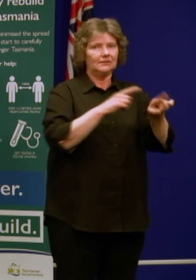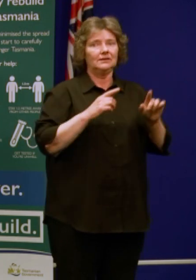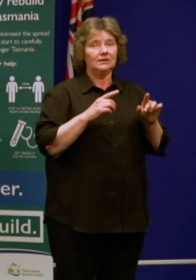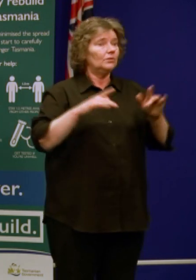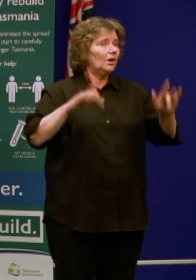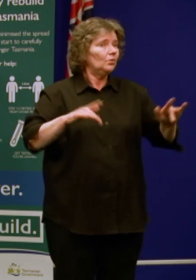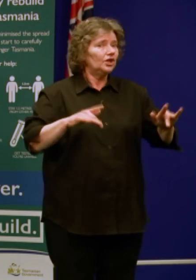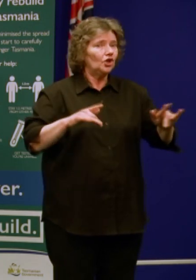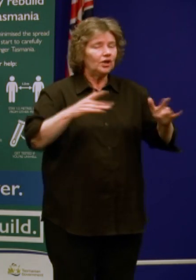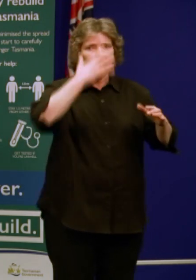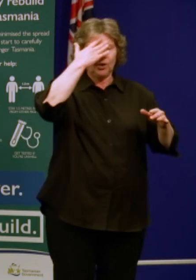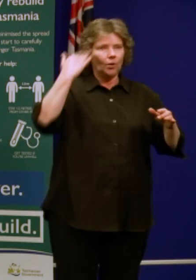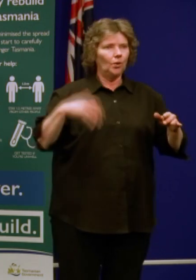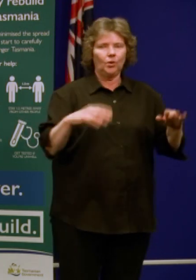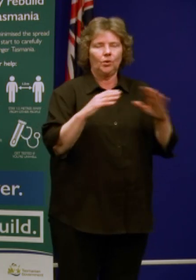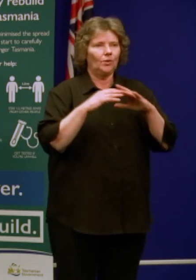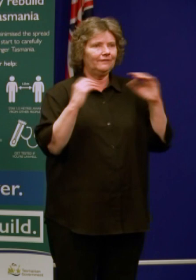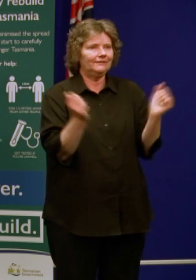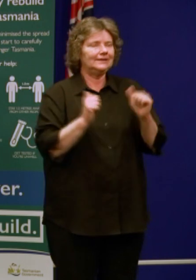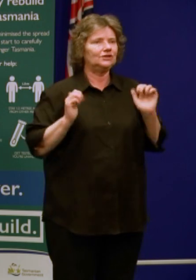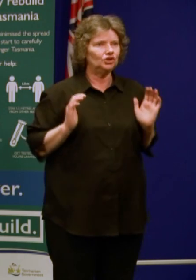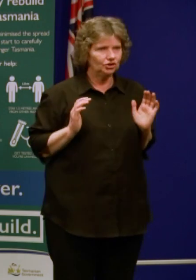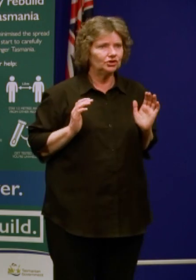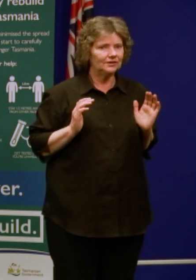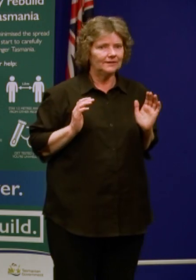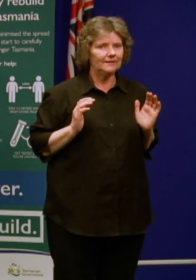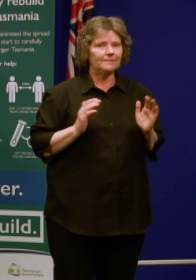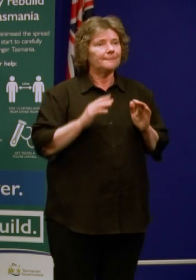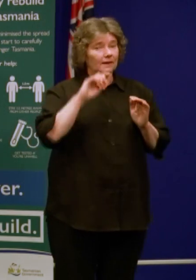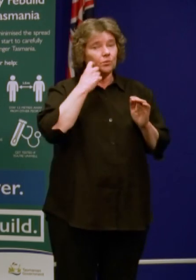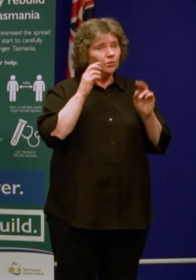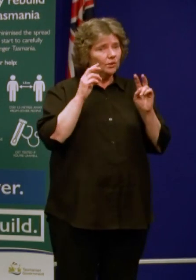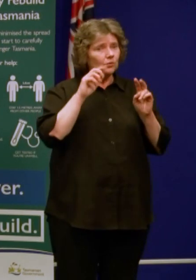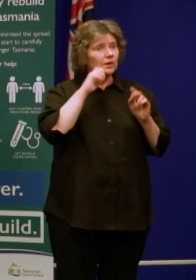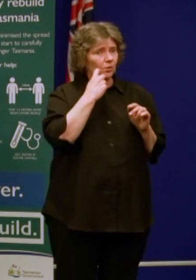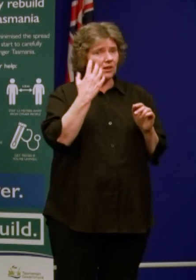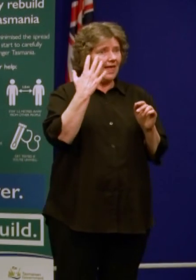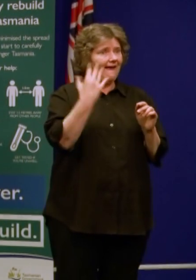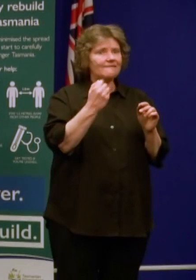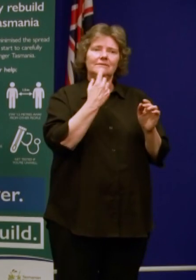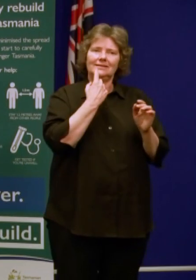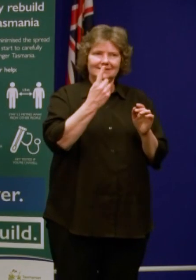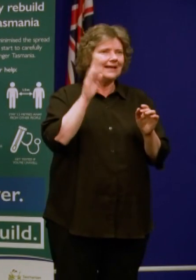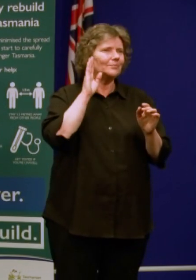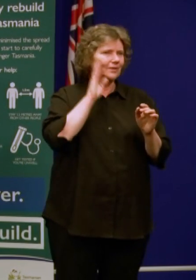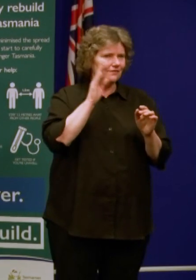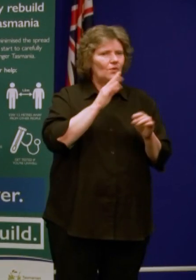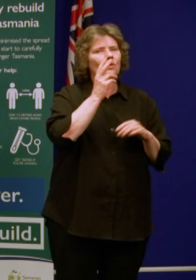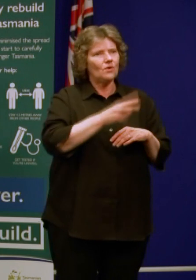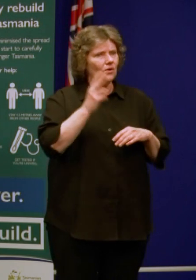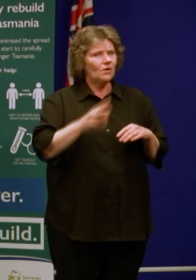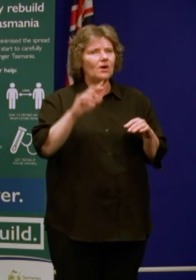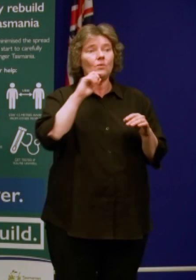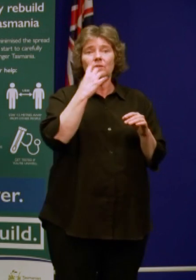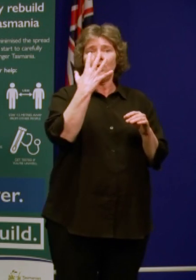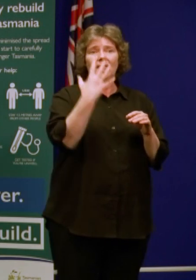in my opening remarks as well is that we will see as we have said on many occasions when we've stood in this room that we